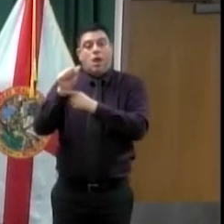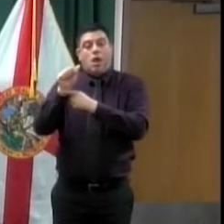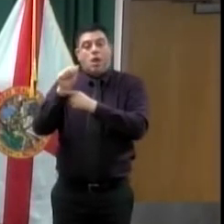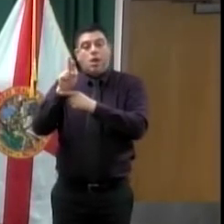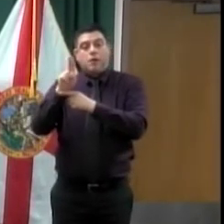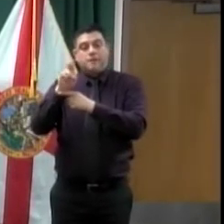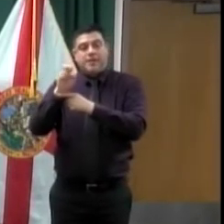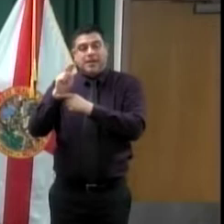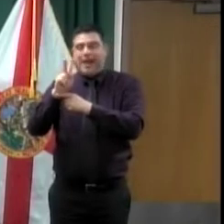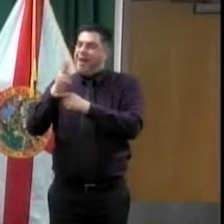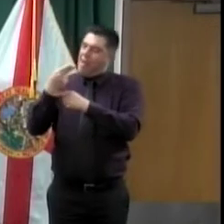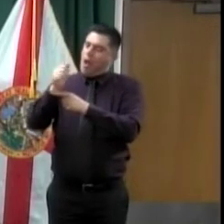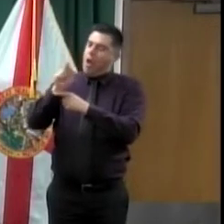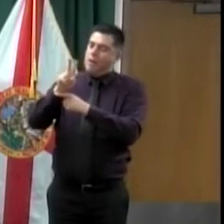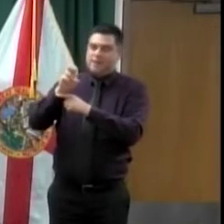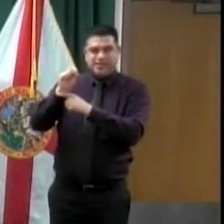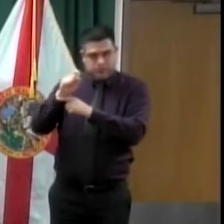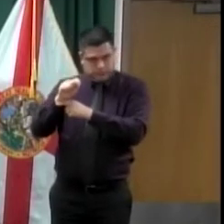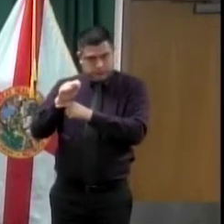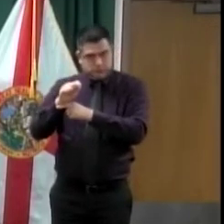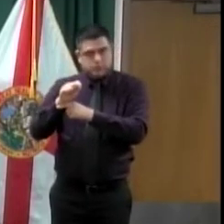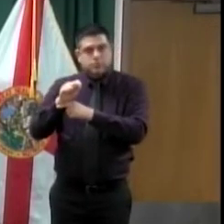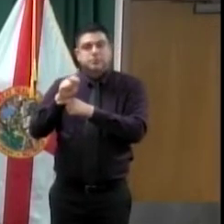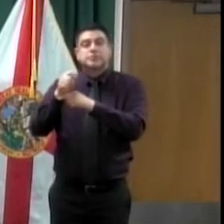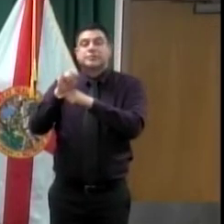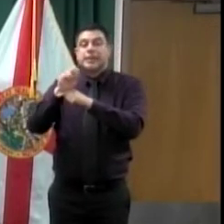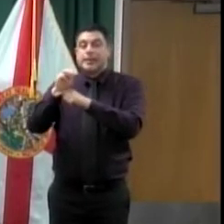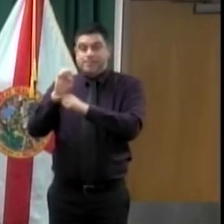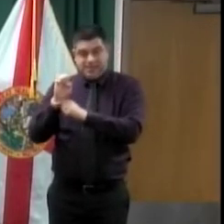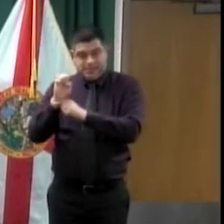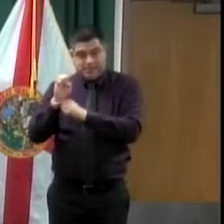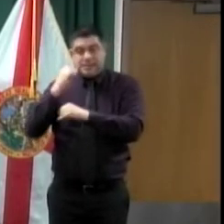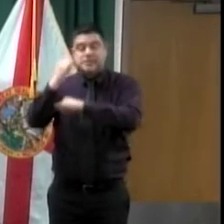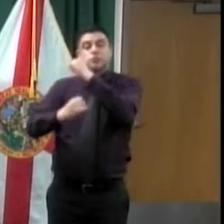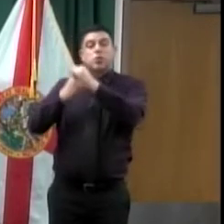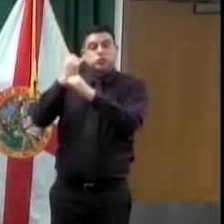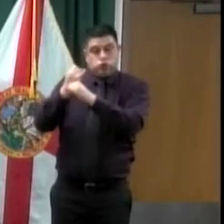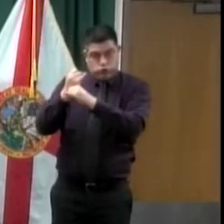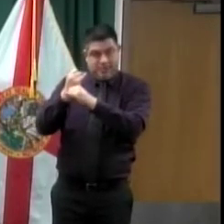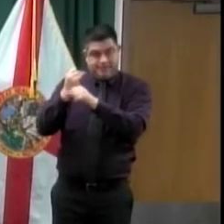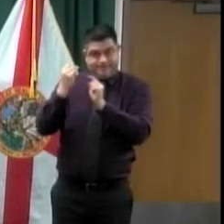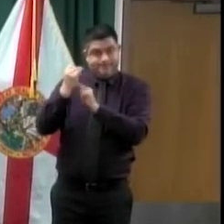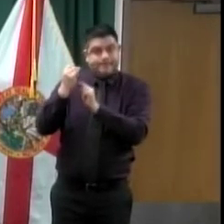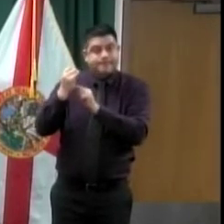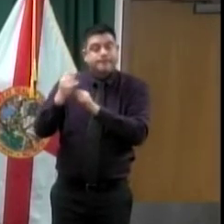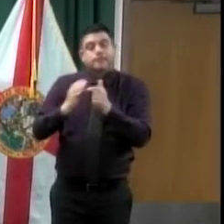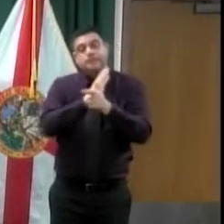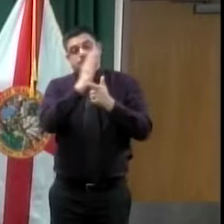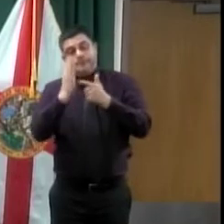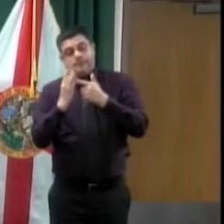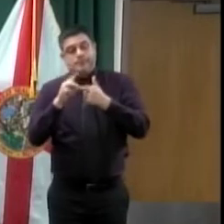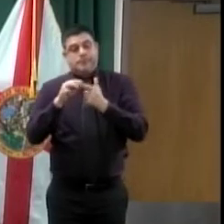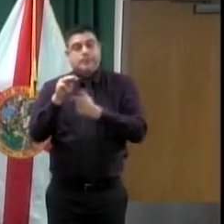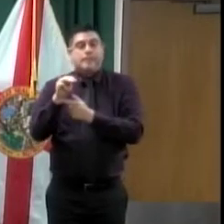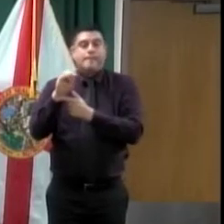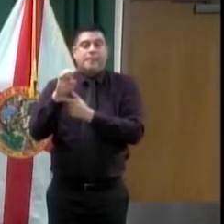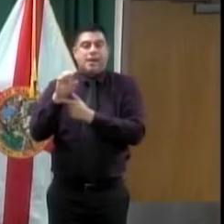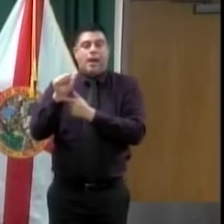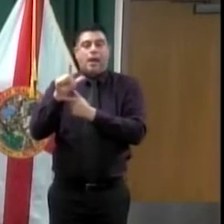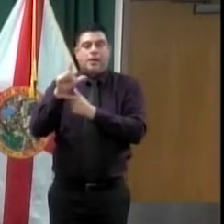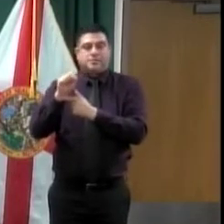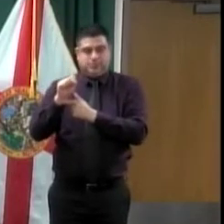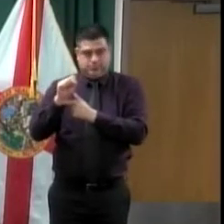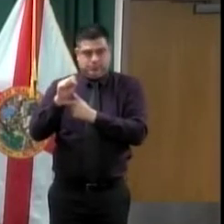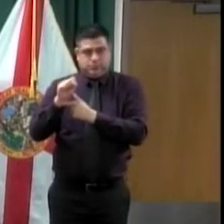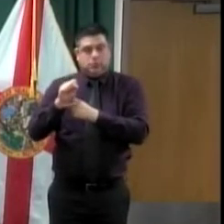thank them enough for the amount of support they have given us in emergency management, but Seminole County in general, and the community of